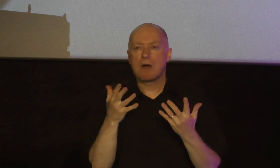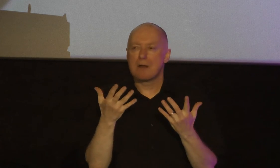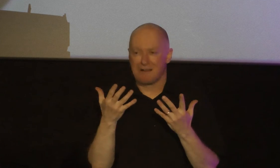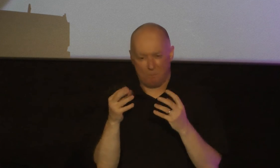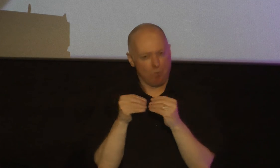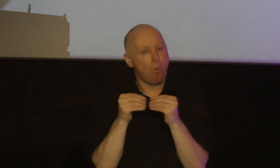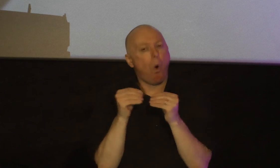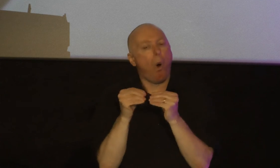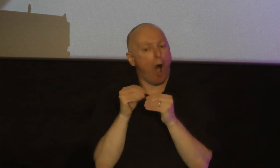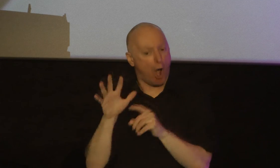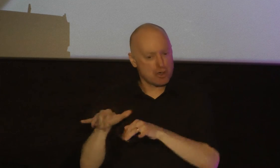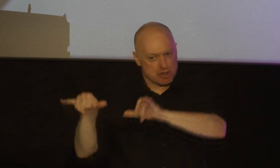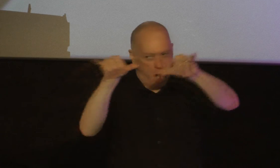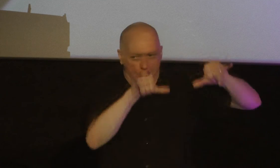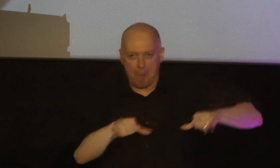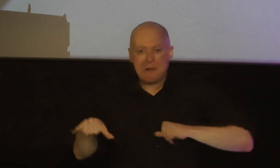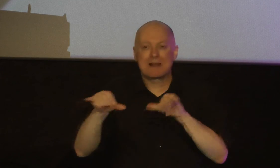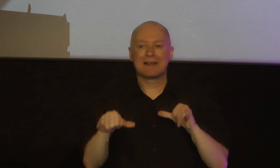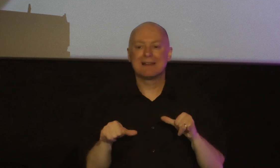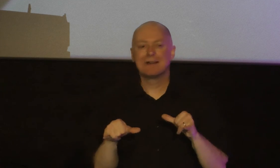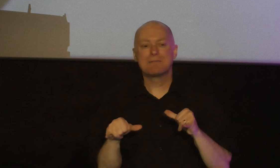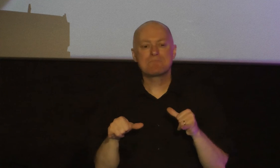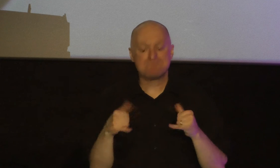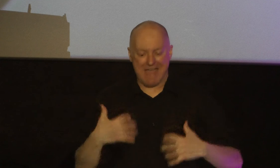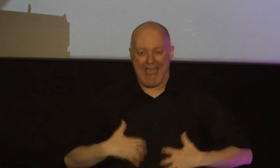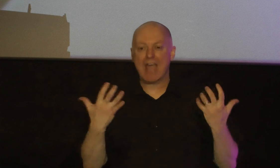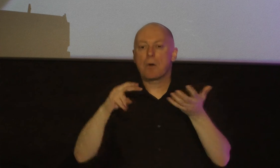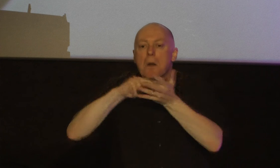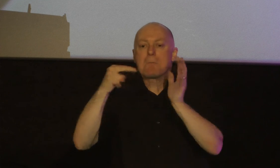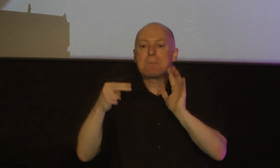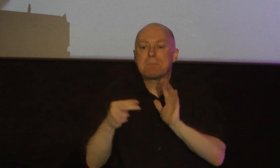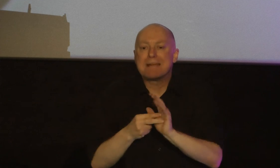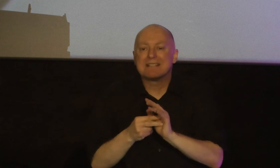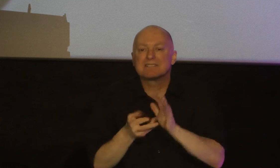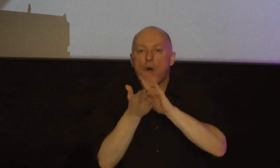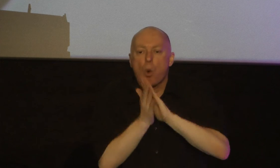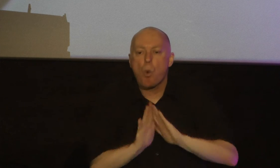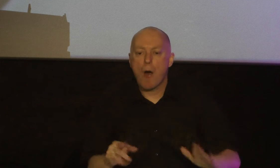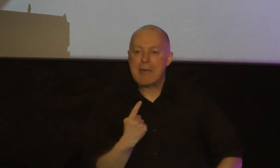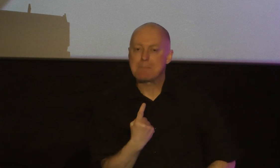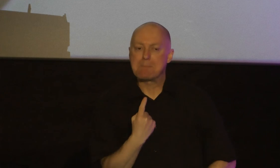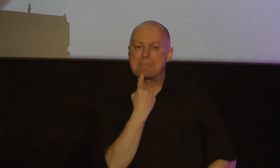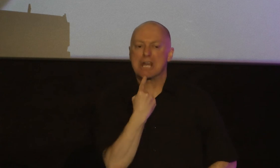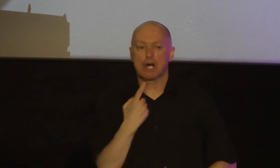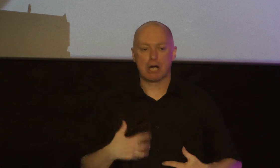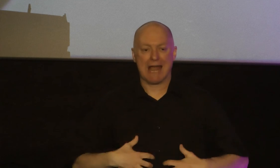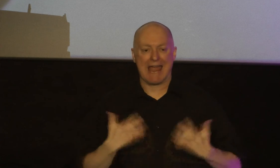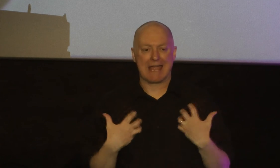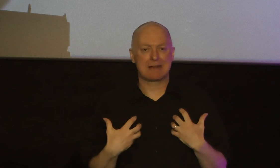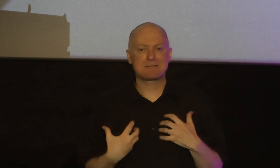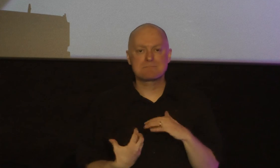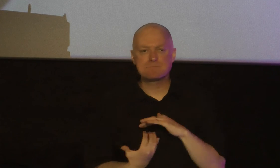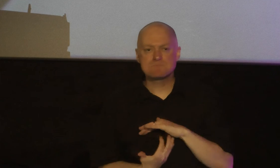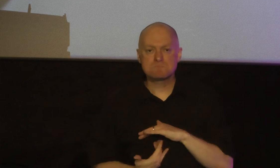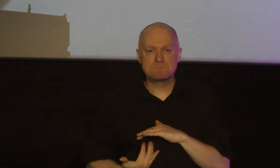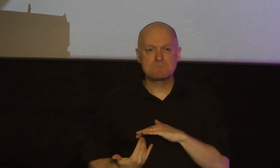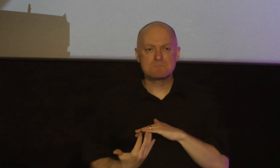he's talking about the anger which is a deep and quiet bitter anger that smolders and simmers in an